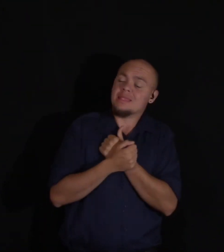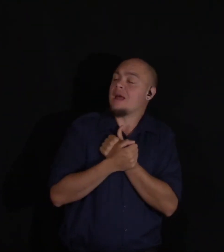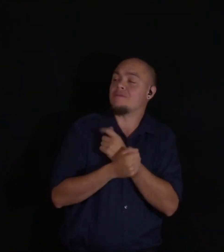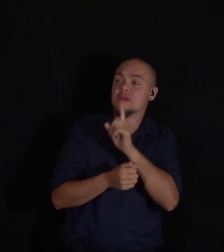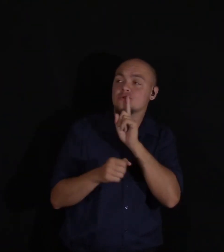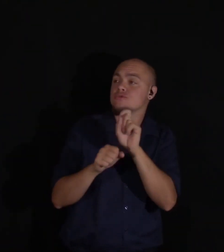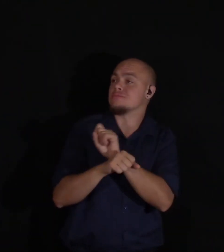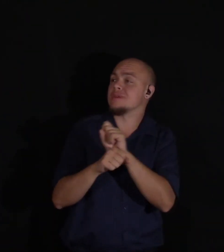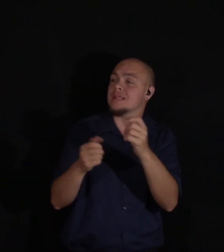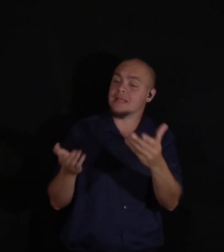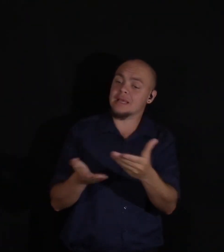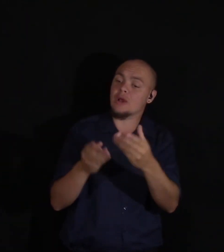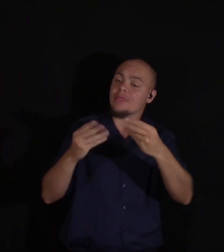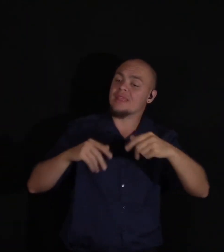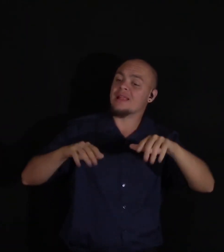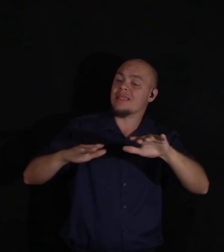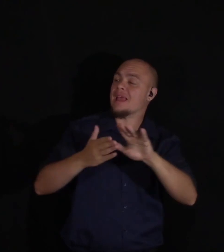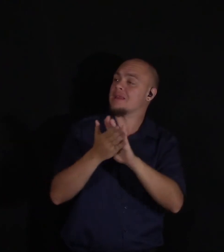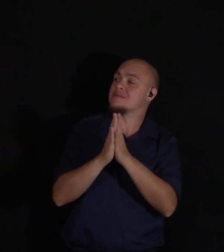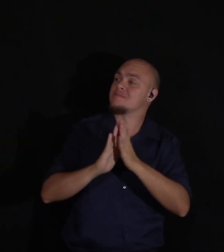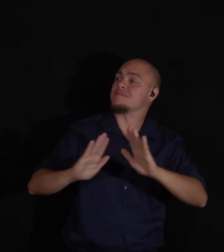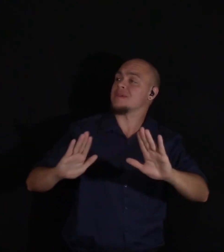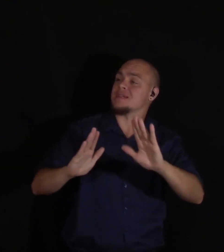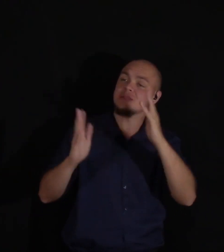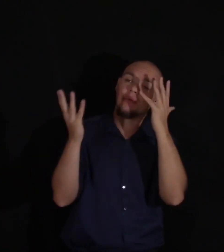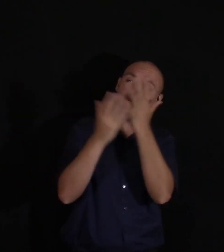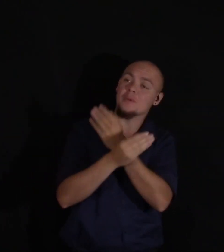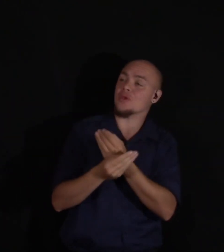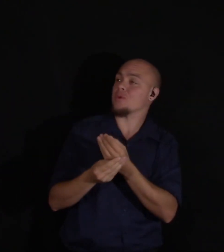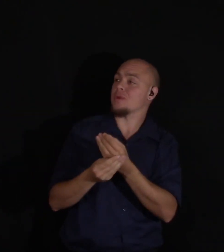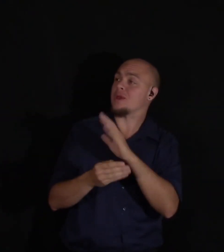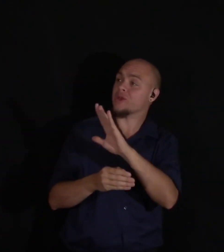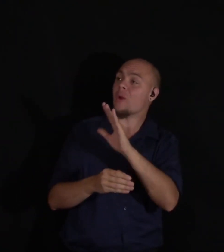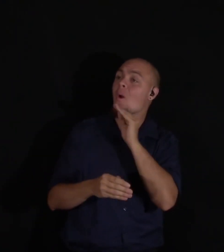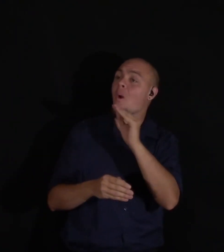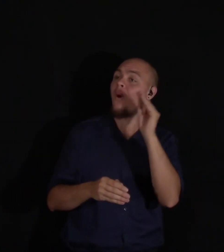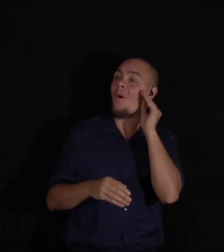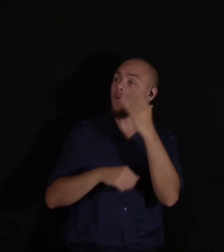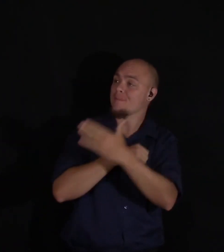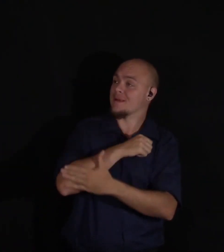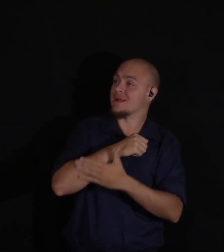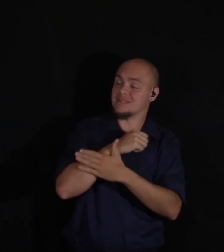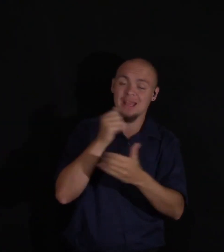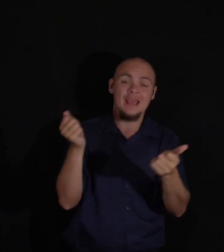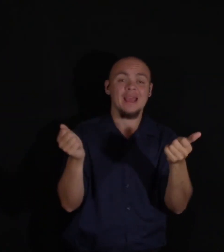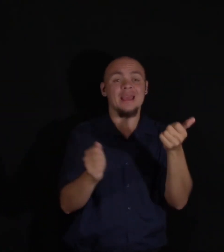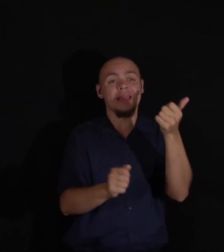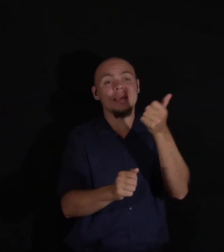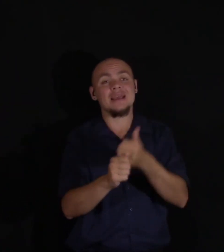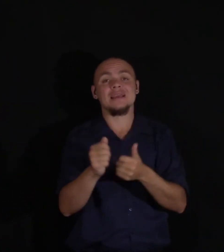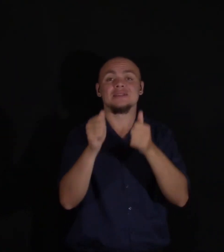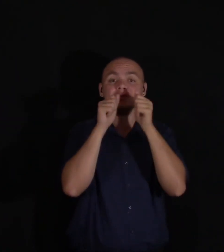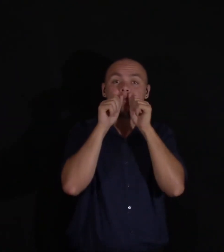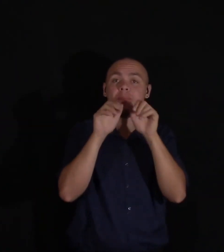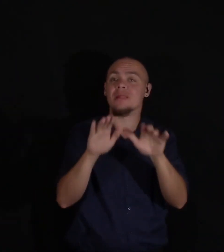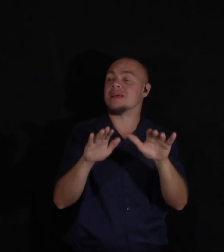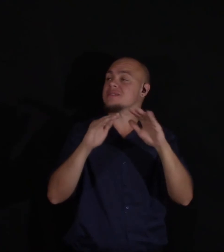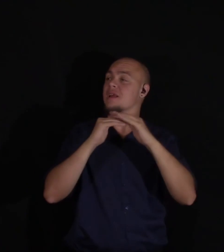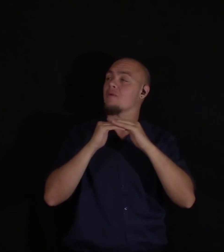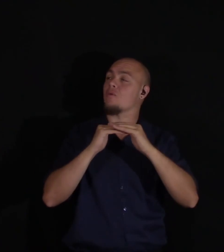here in this land of peace and beauty, your native country, we may reap every tranquil blessing. What can disturb our